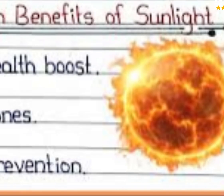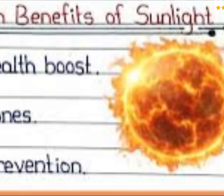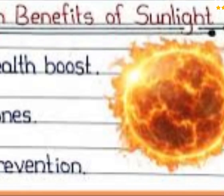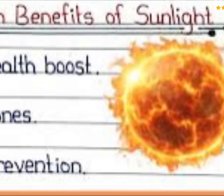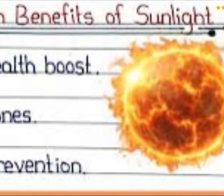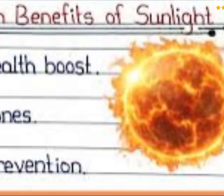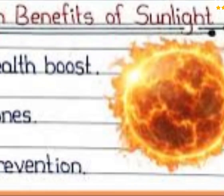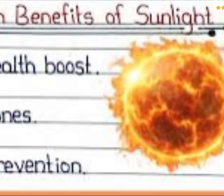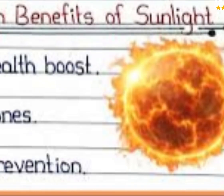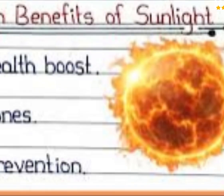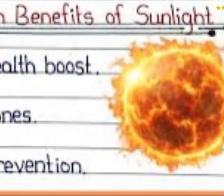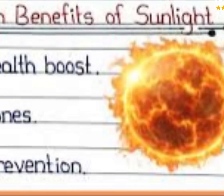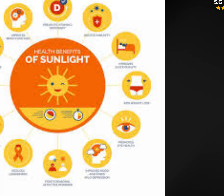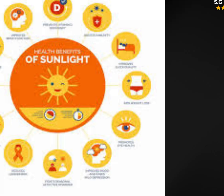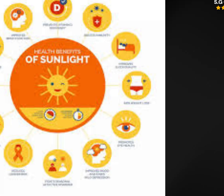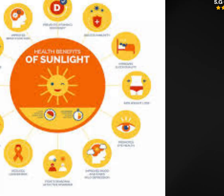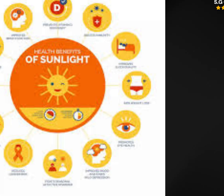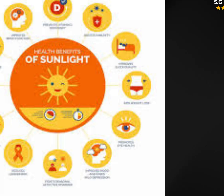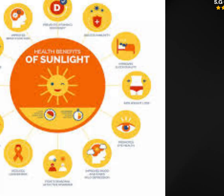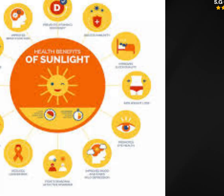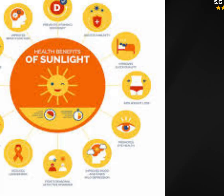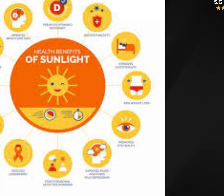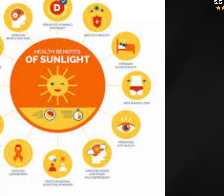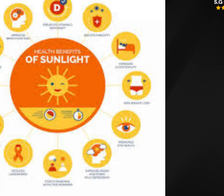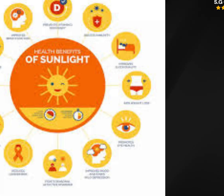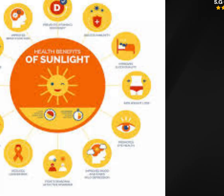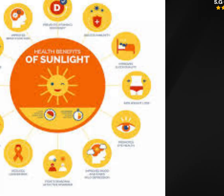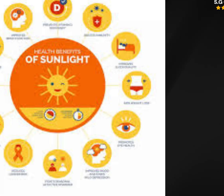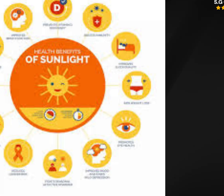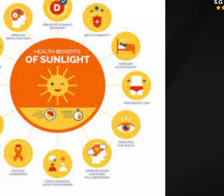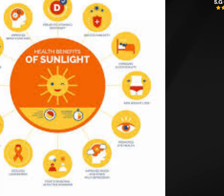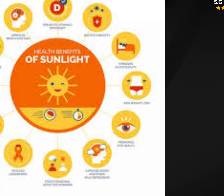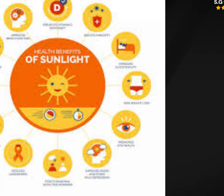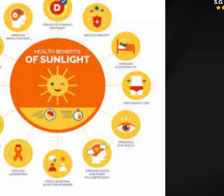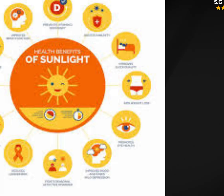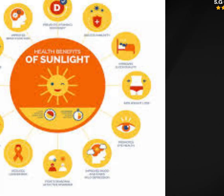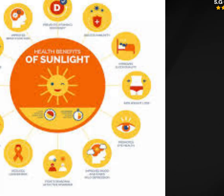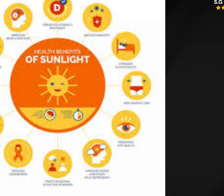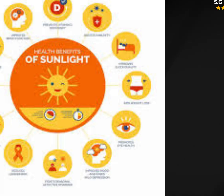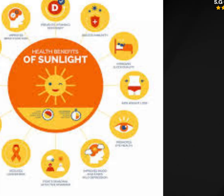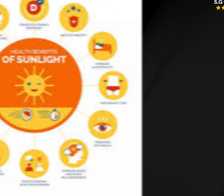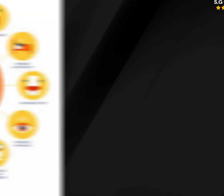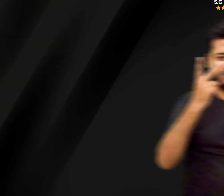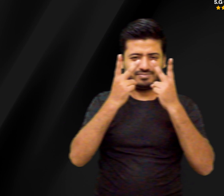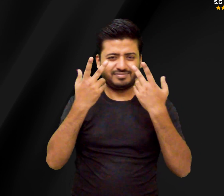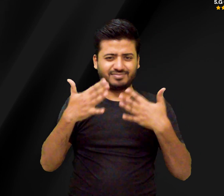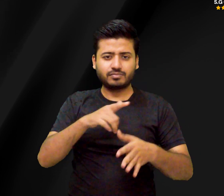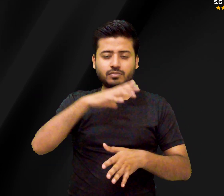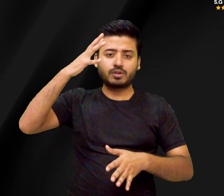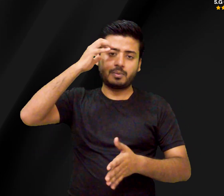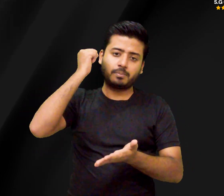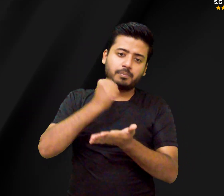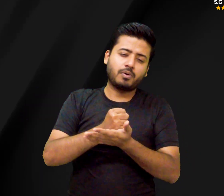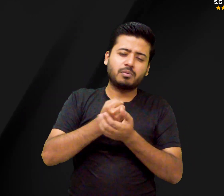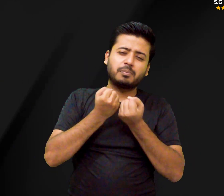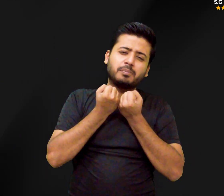avoidance. If you wear dark glasses or avoid light altogether, it may cause your eyes to become more sensitive over time.